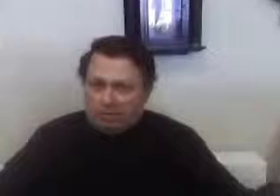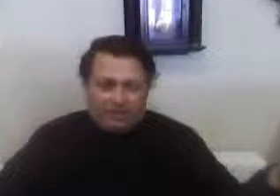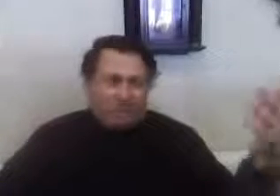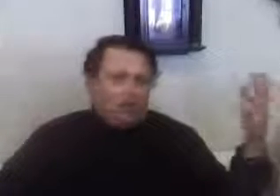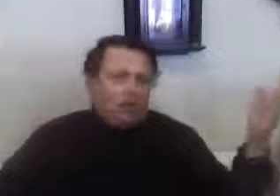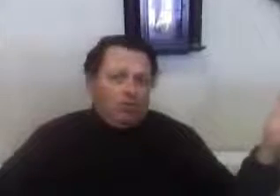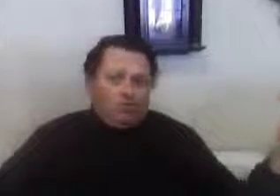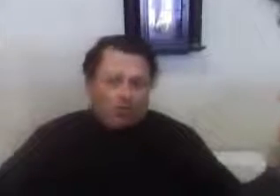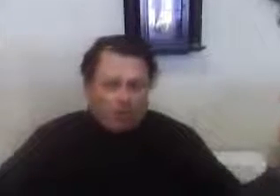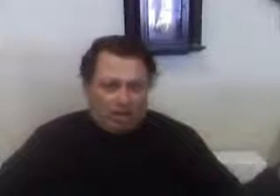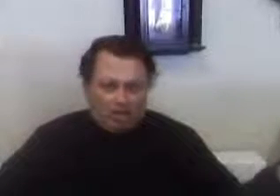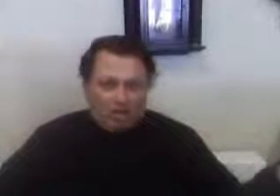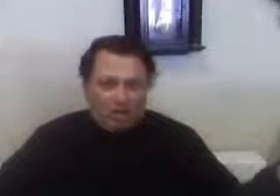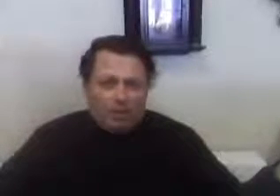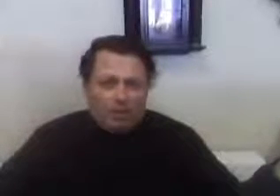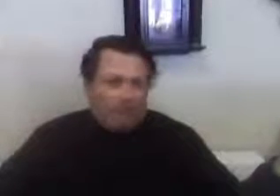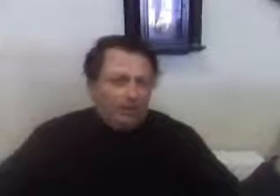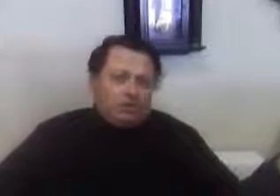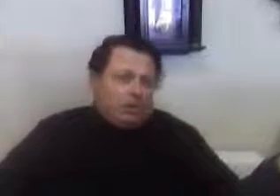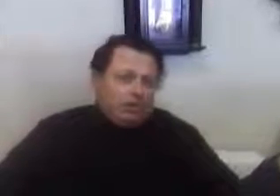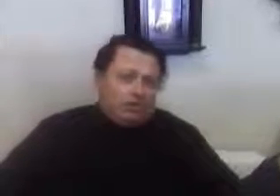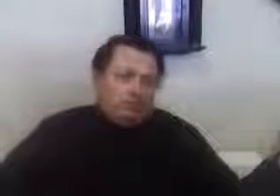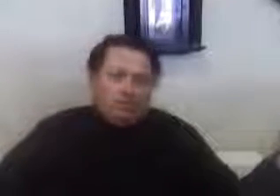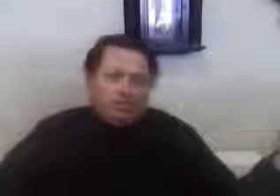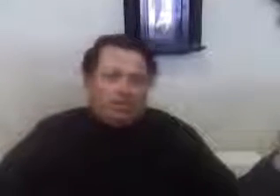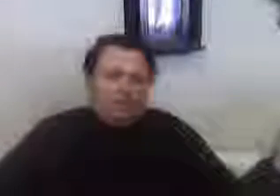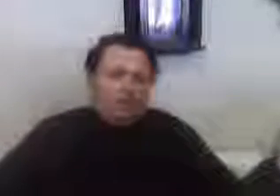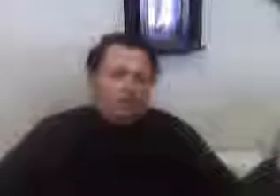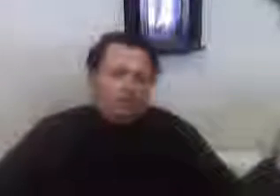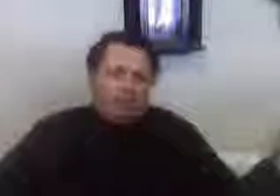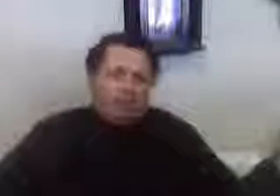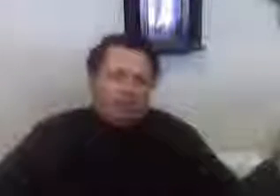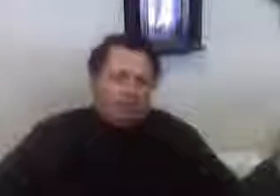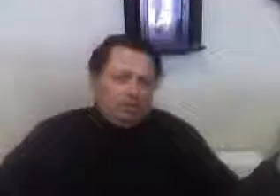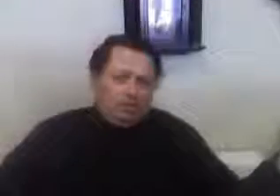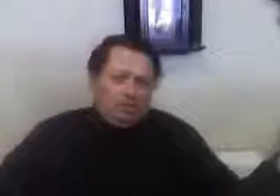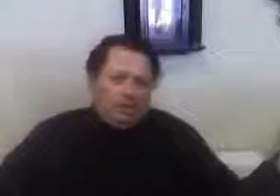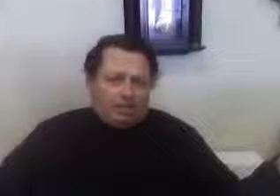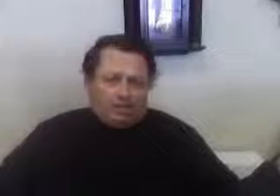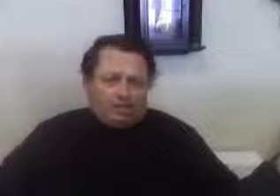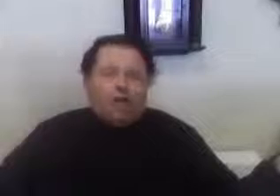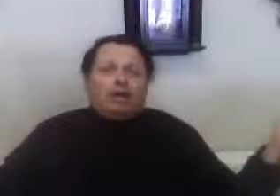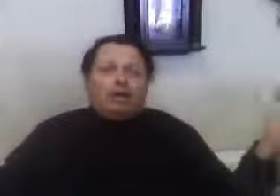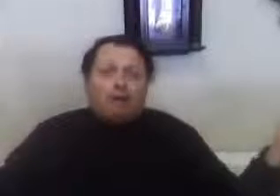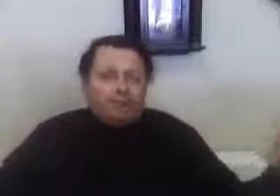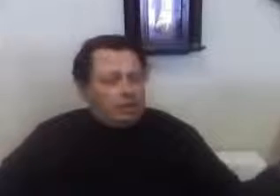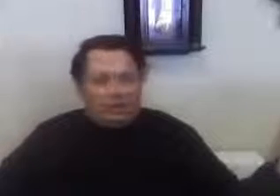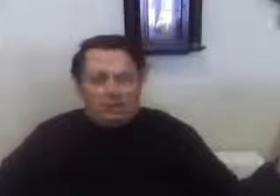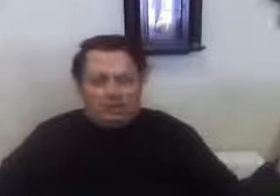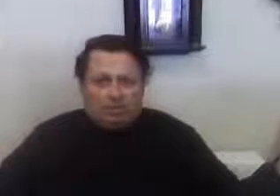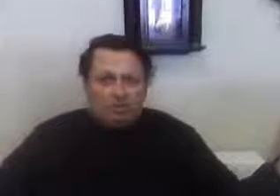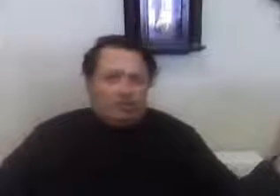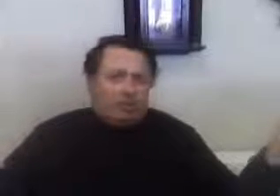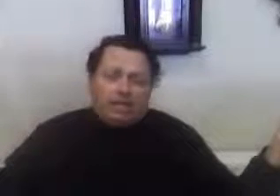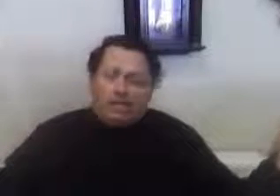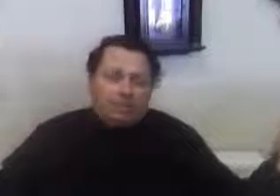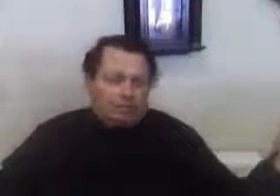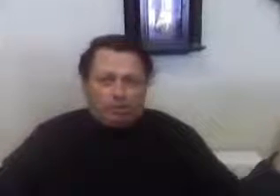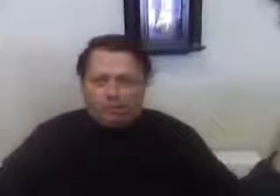Vice is overcharged. If you've got union CEOs making millions of dollars a year, you've got unions that are too much